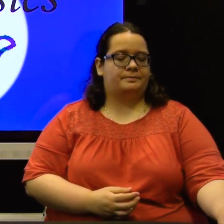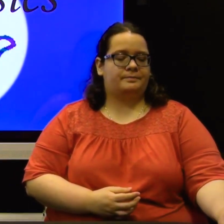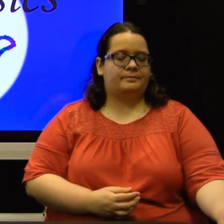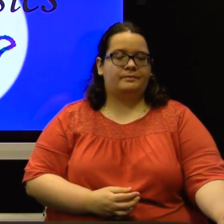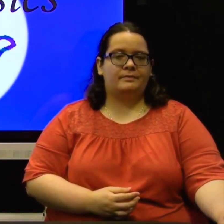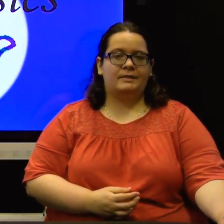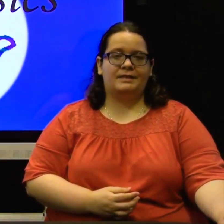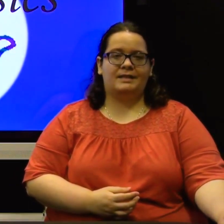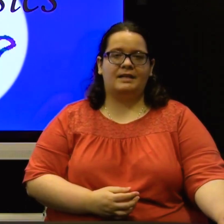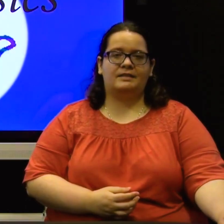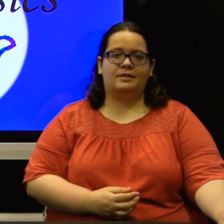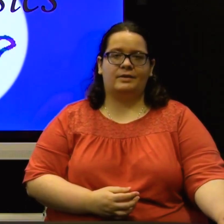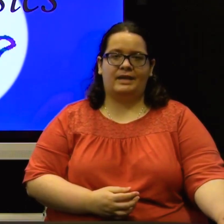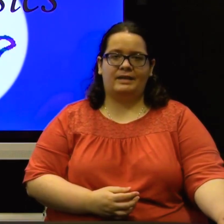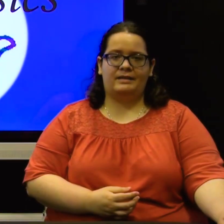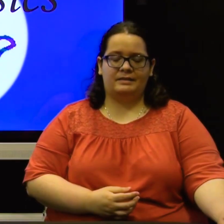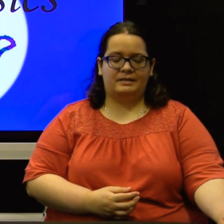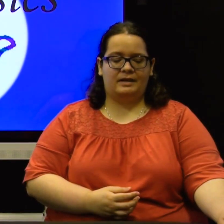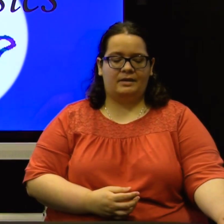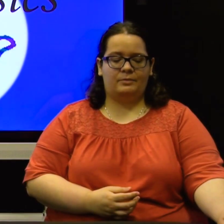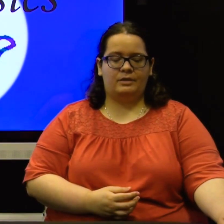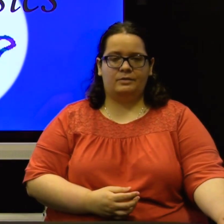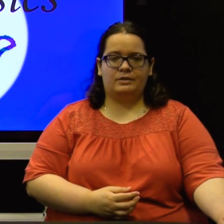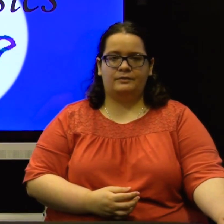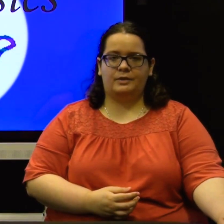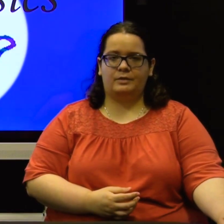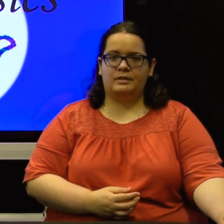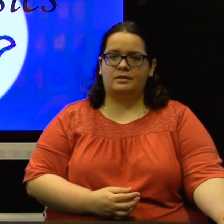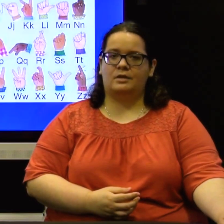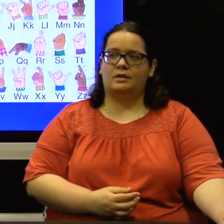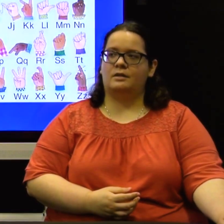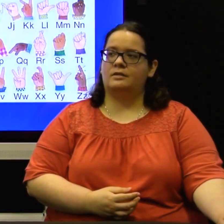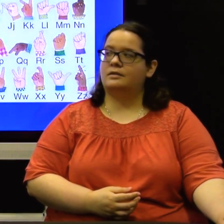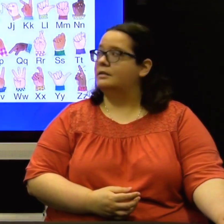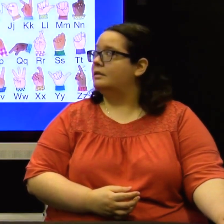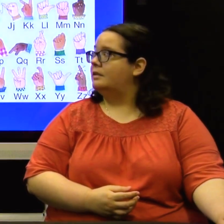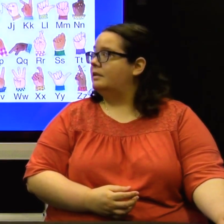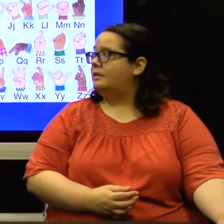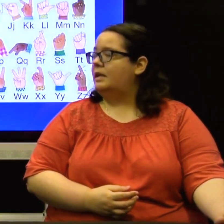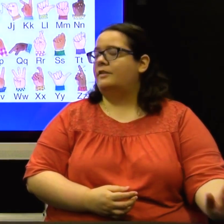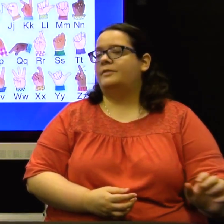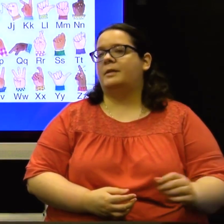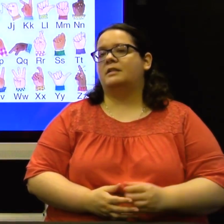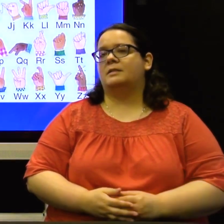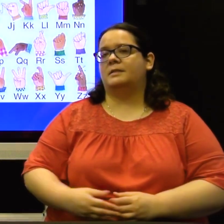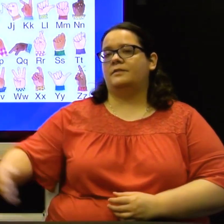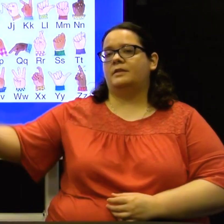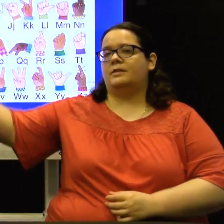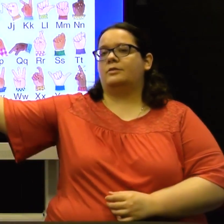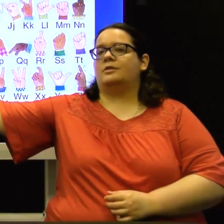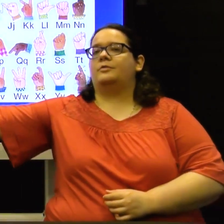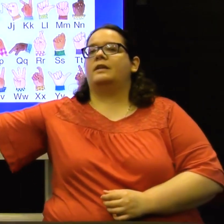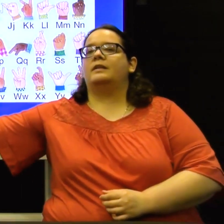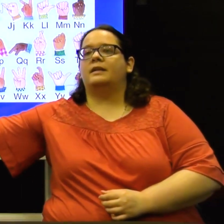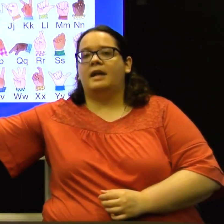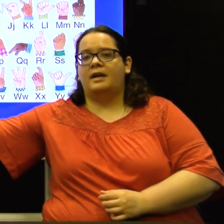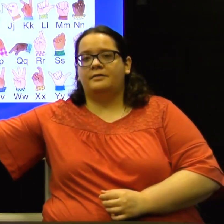So, today let's go ahead and we are going to focus on the alphabet. Specifically, we're going to break it in half.